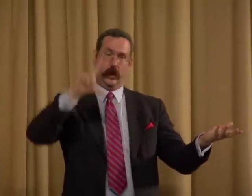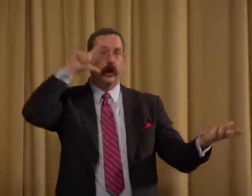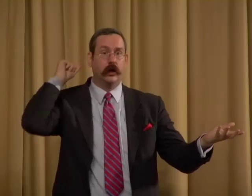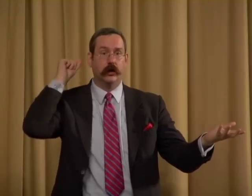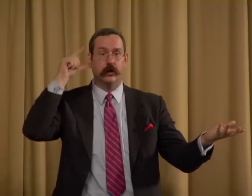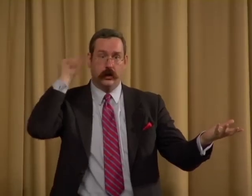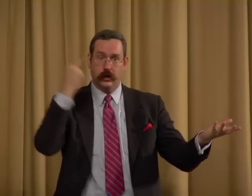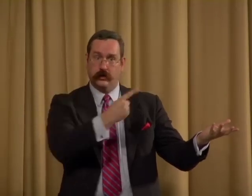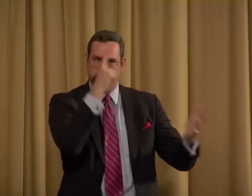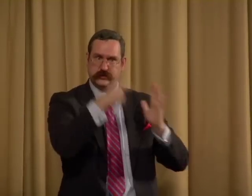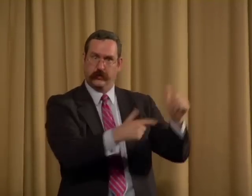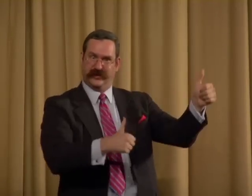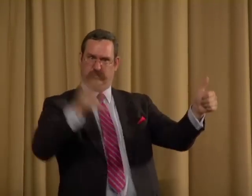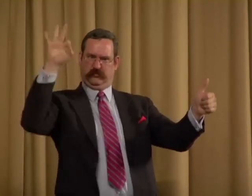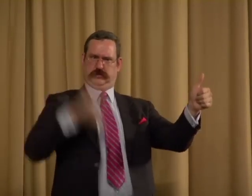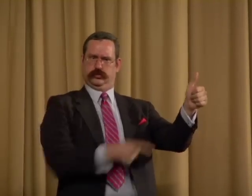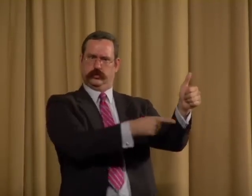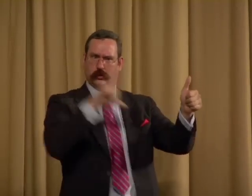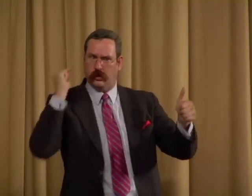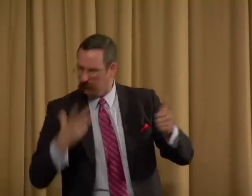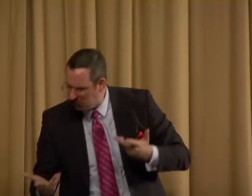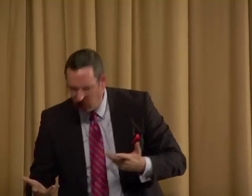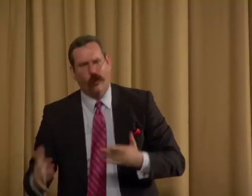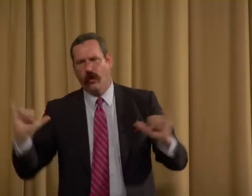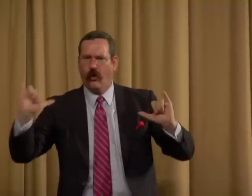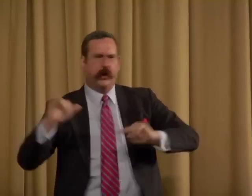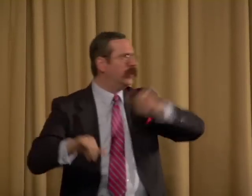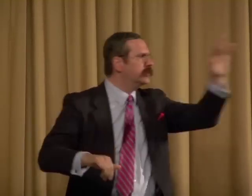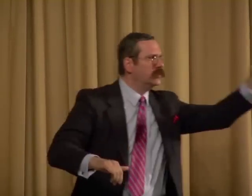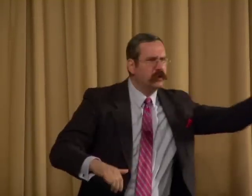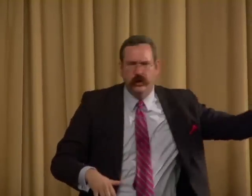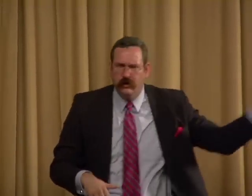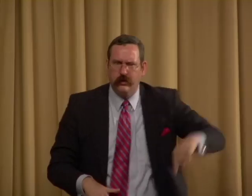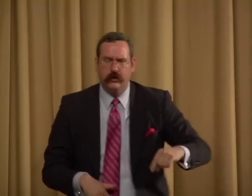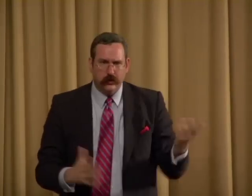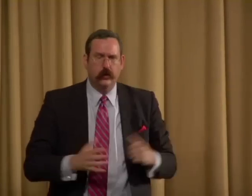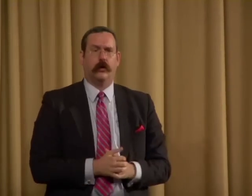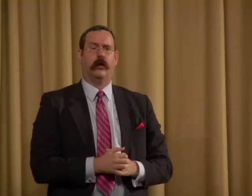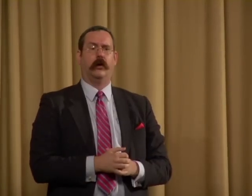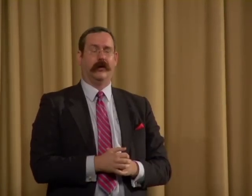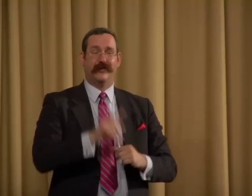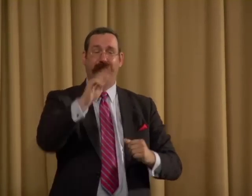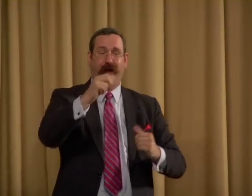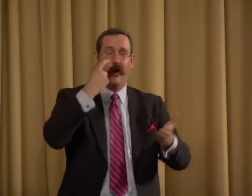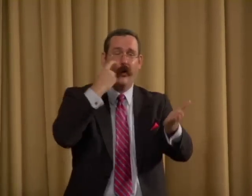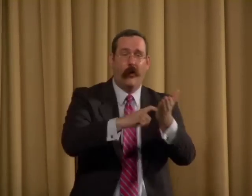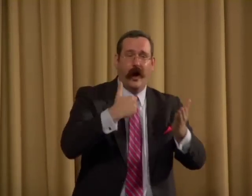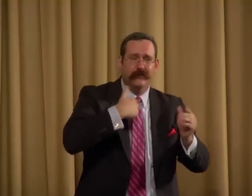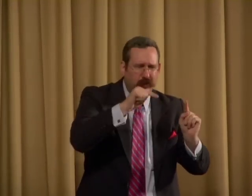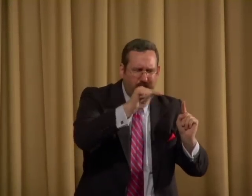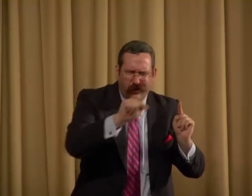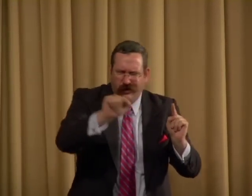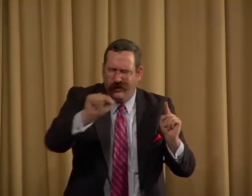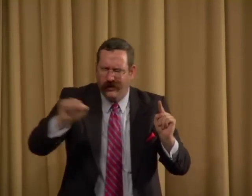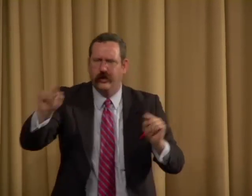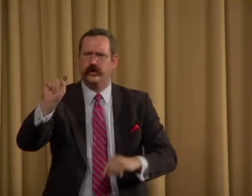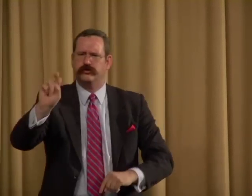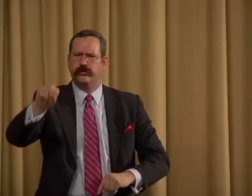And I applaud that. Gallaudet was a minister himself, and he traveled the world and came to the United